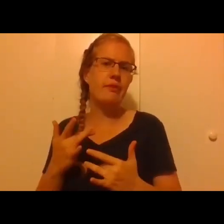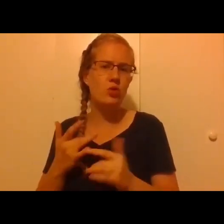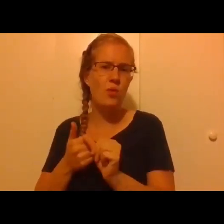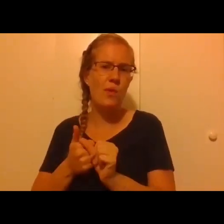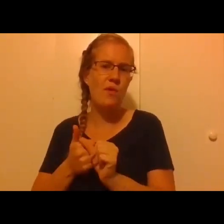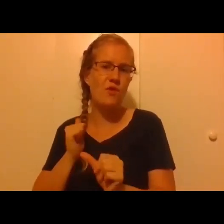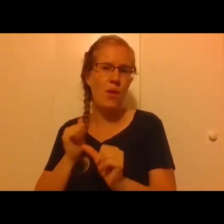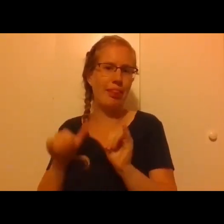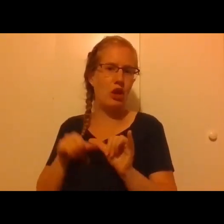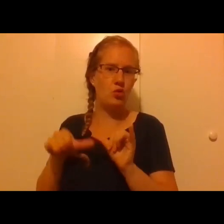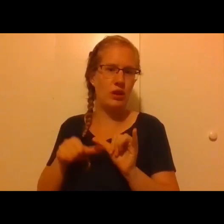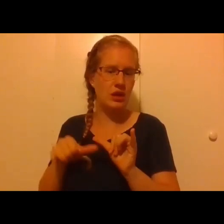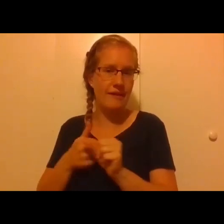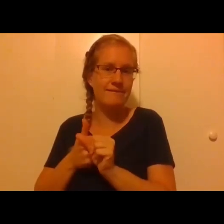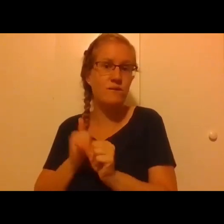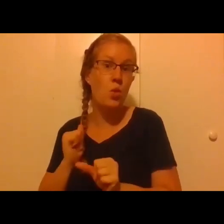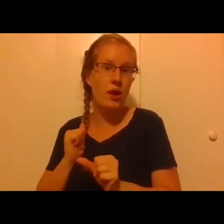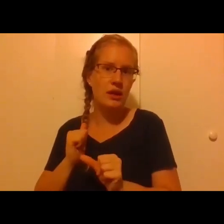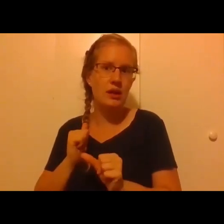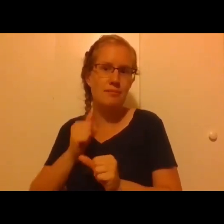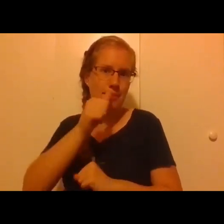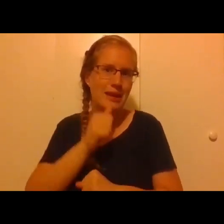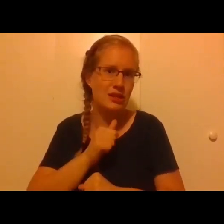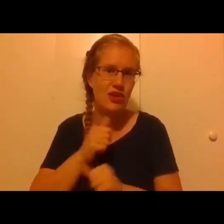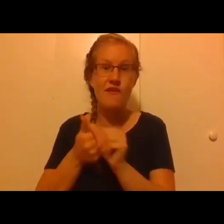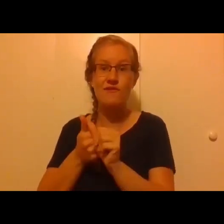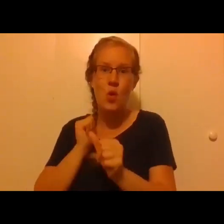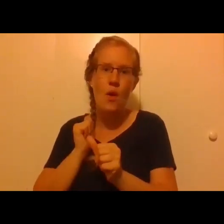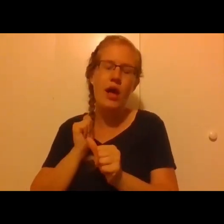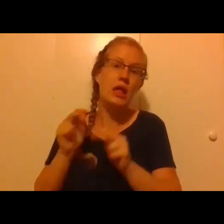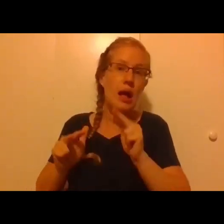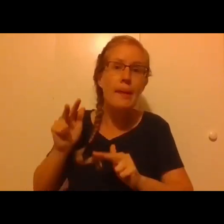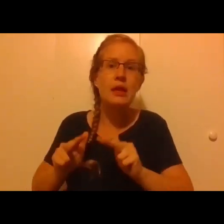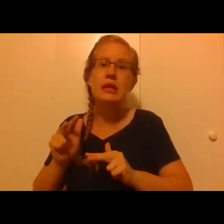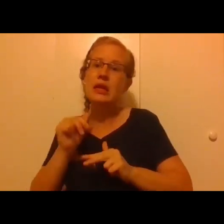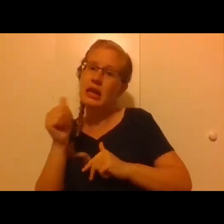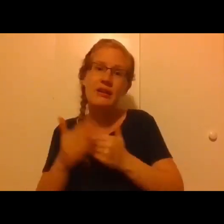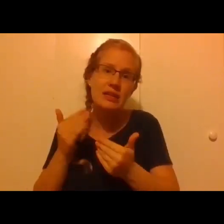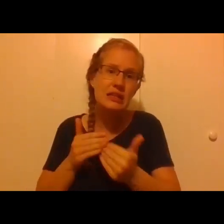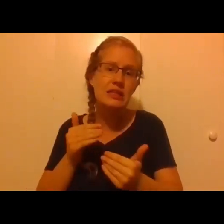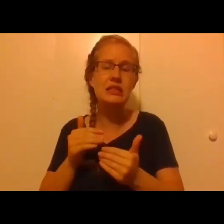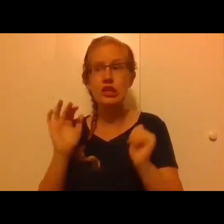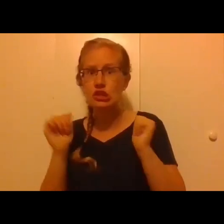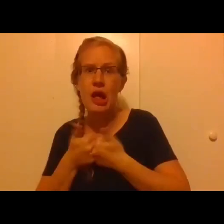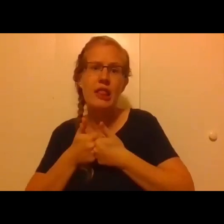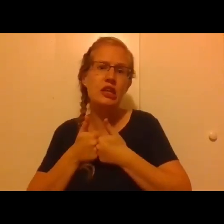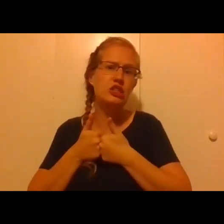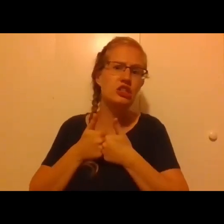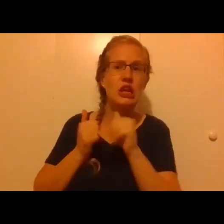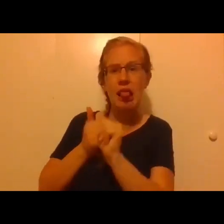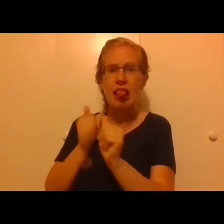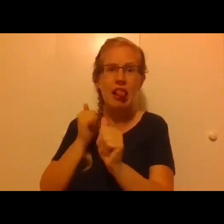lingering, to avoid being patient, to avoid the clumsiness and the inconveniences and the challenges and the